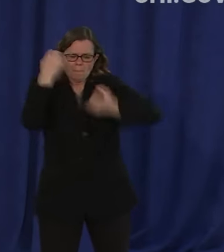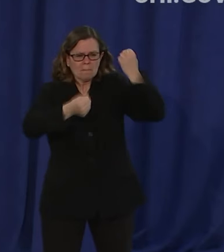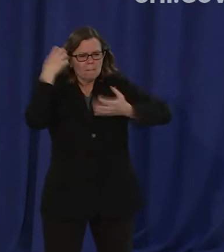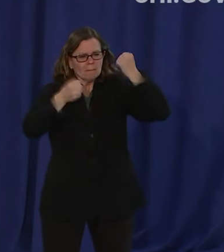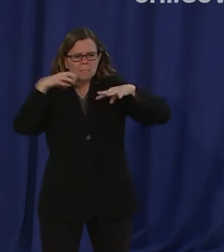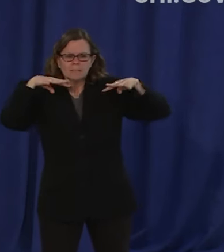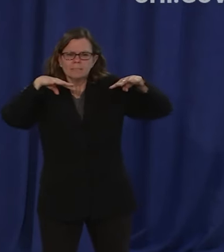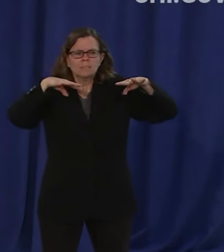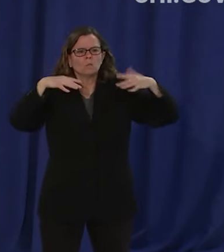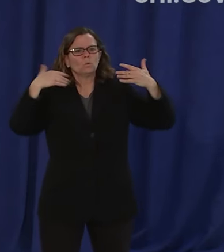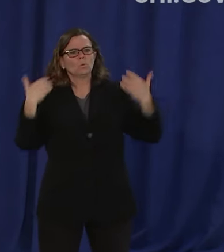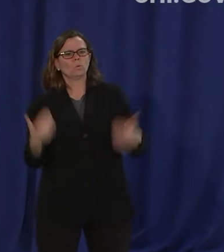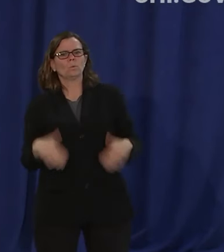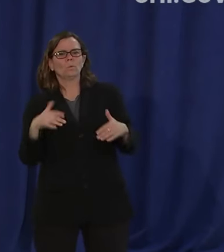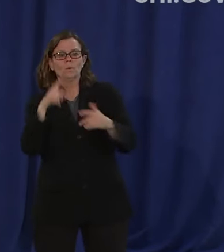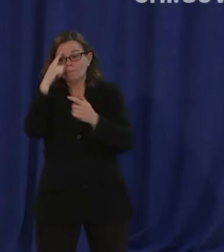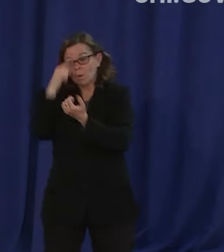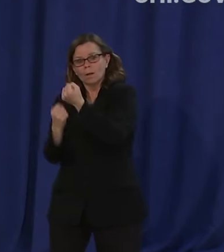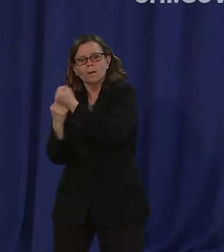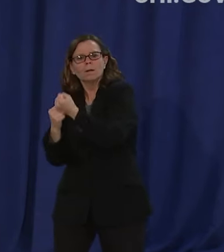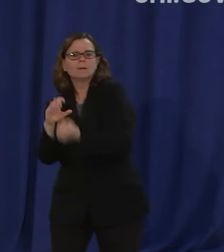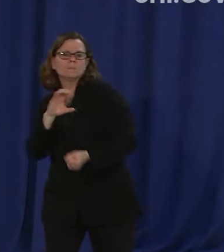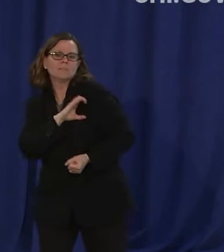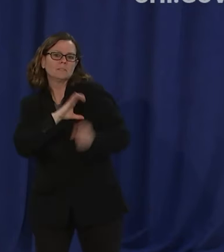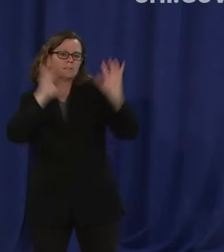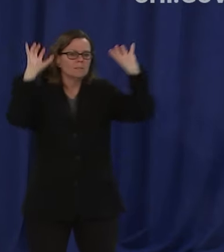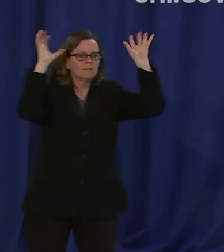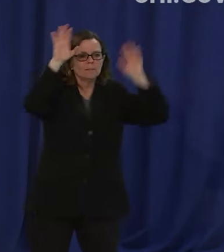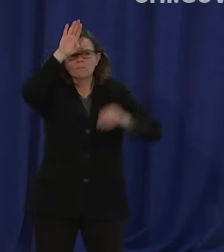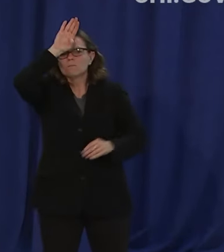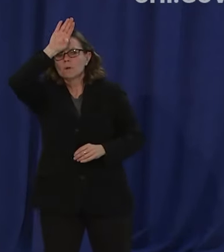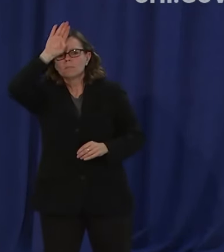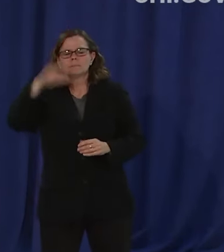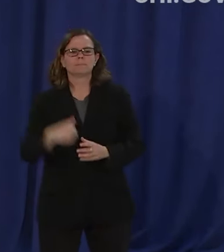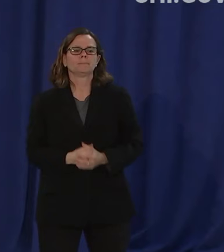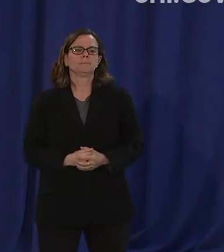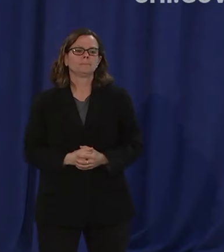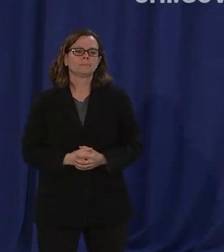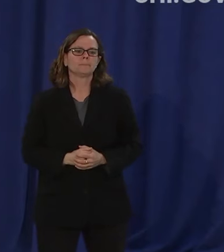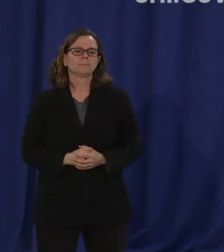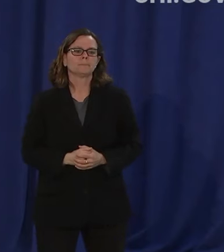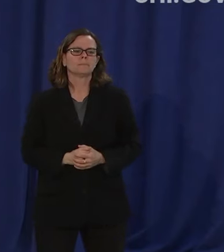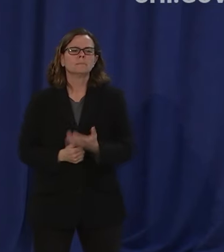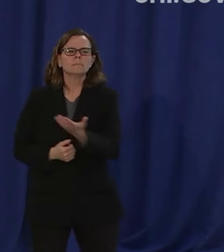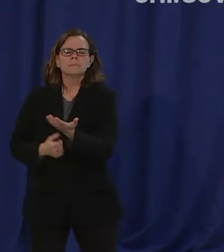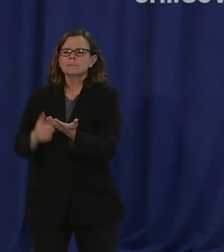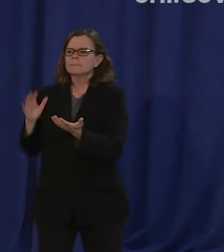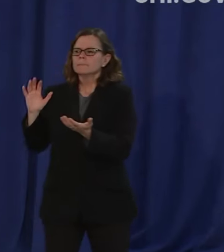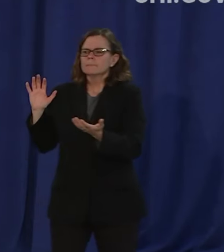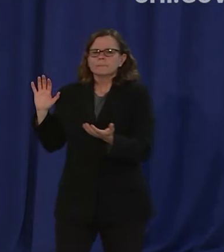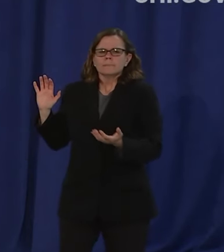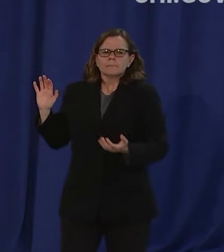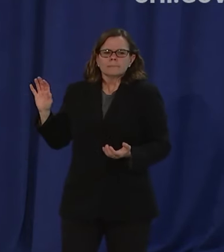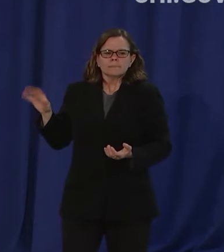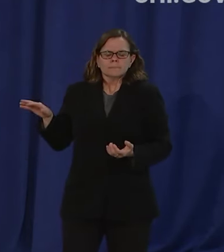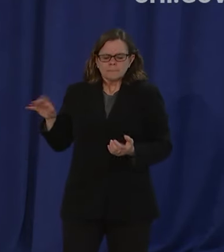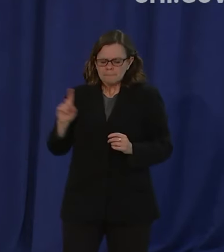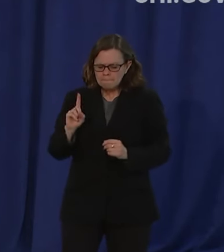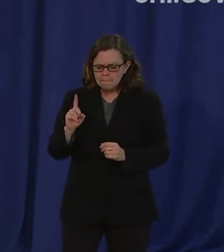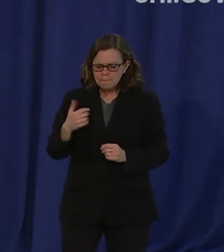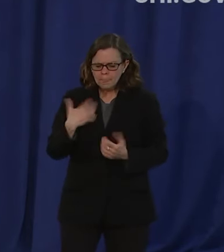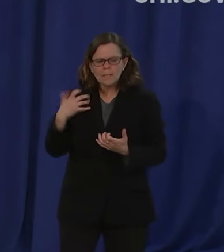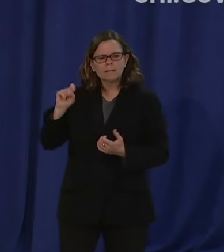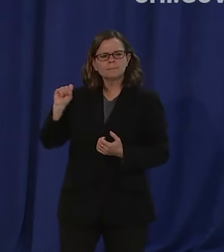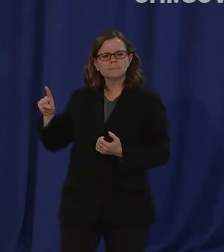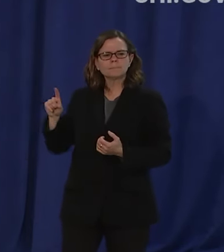and then a follow-up from tamon um it's obviously there's a you call out one of the aldermen as i just mentioned